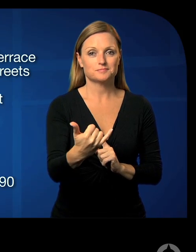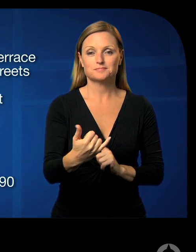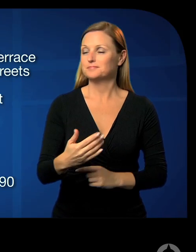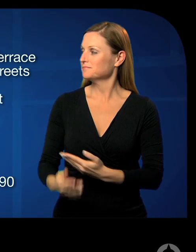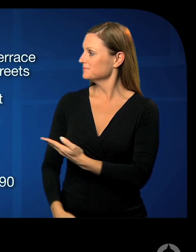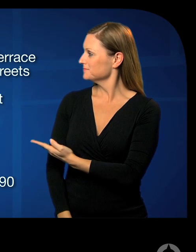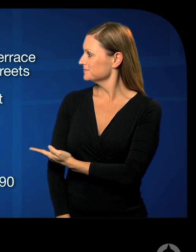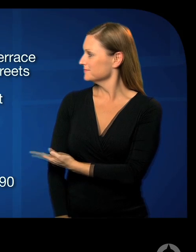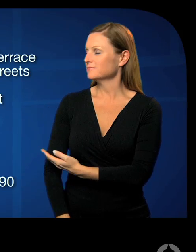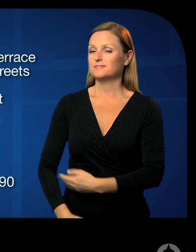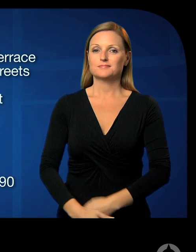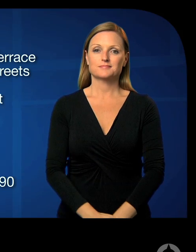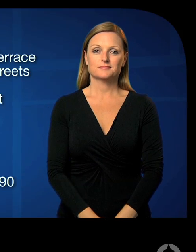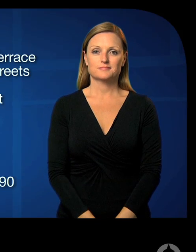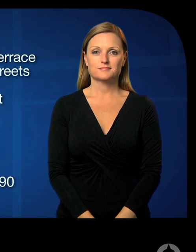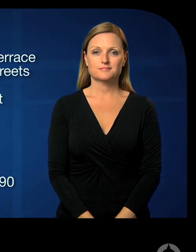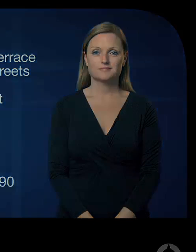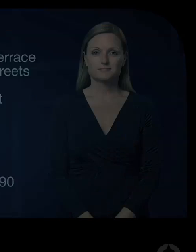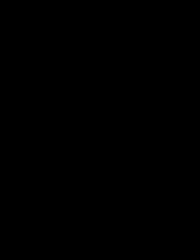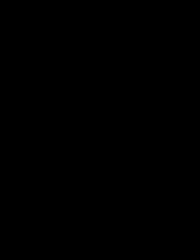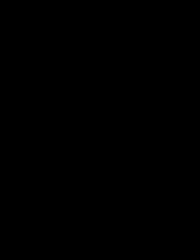using the Adelaide Metro Live Chat Service. Adelaide Info Adelaide Centres Adelaide Metro Centres You